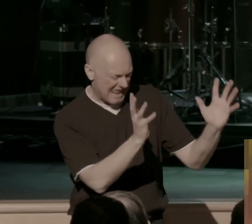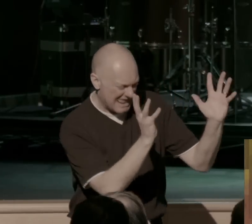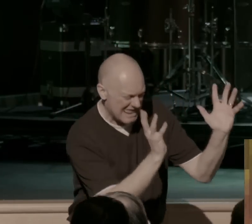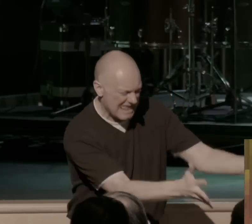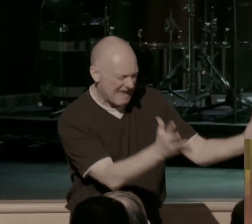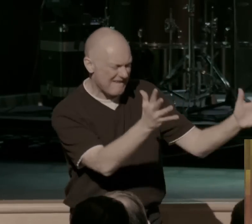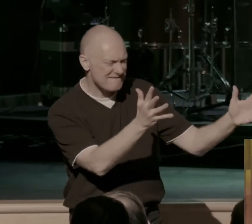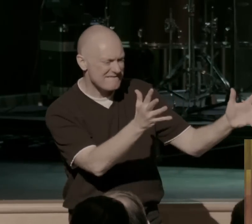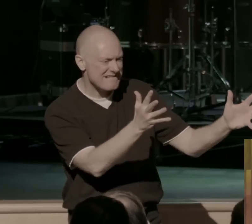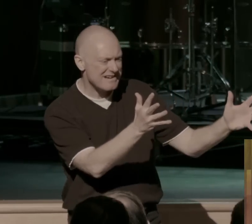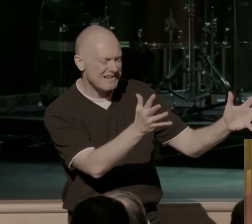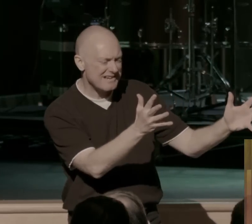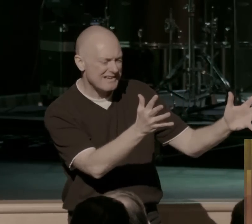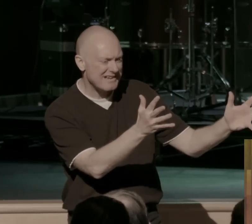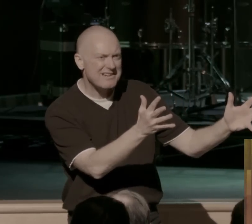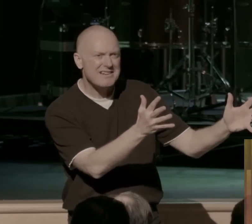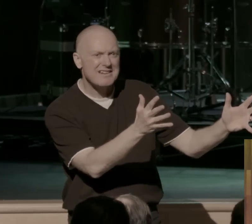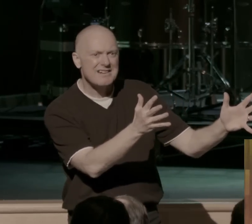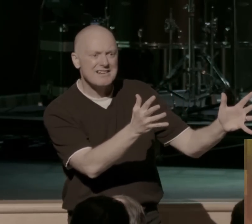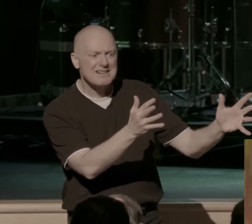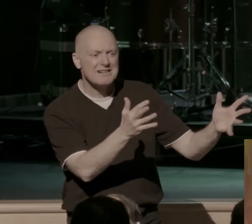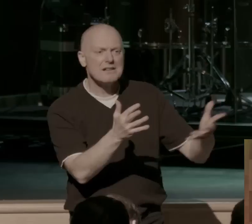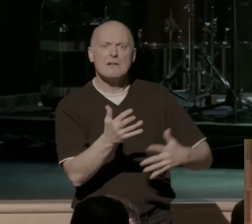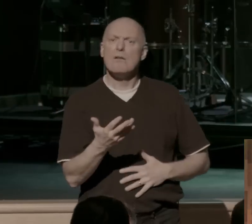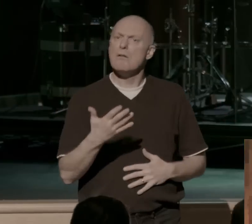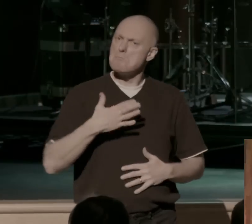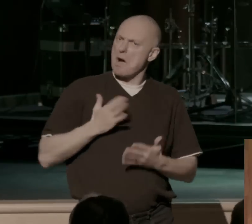entitlement and complaining and tonight find gratefulness?